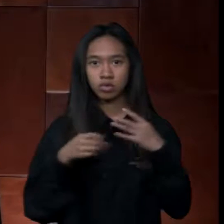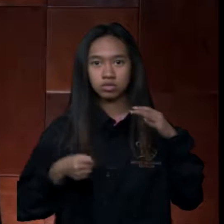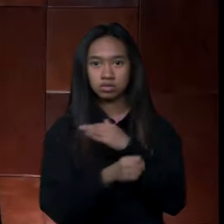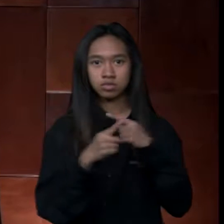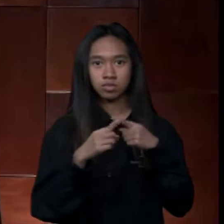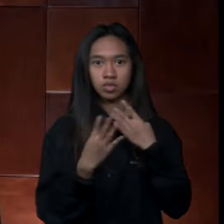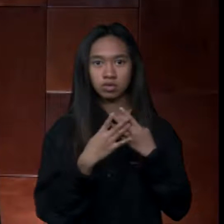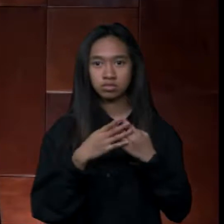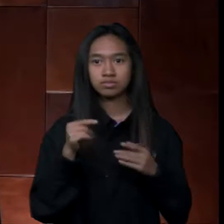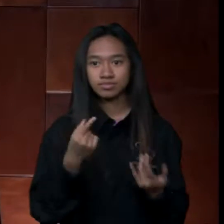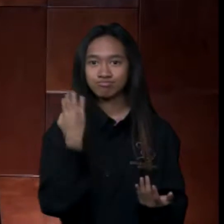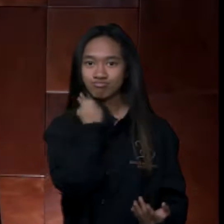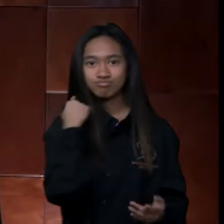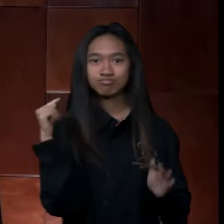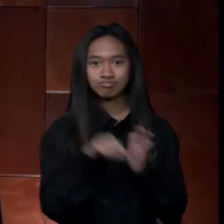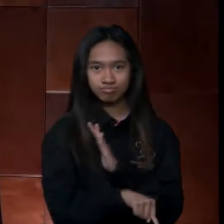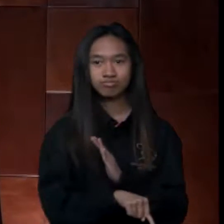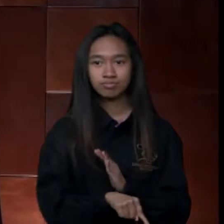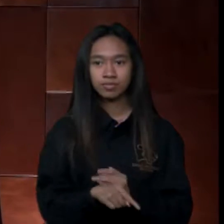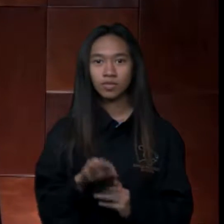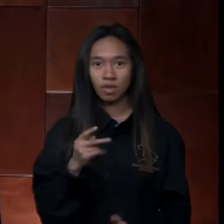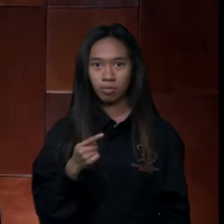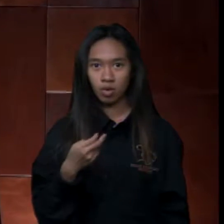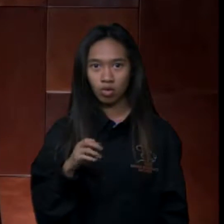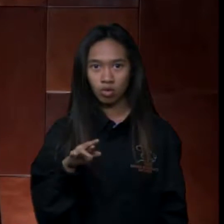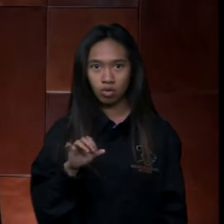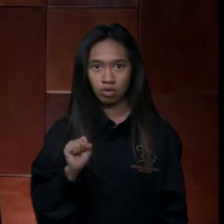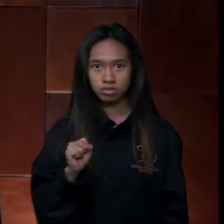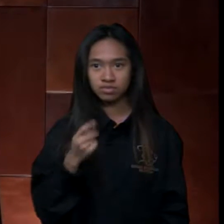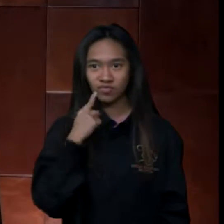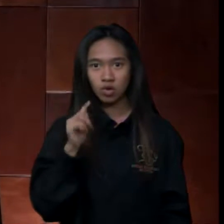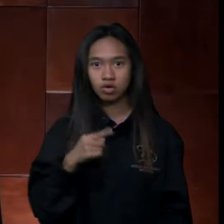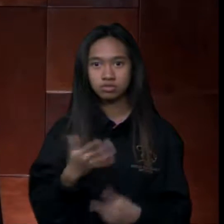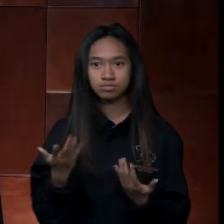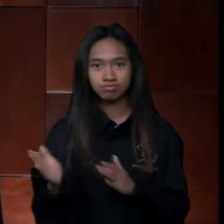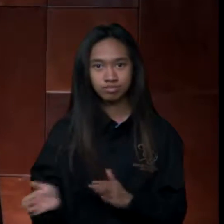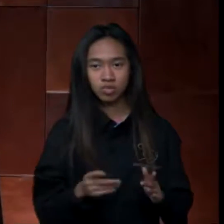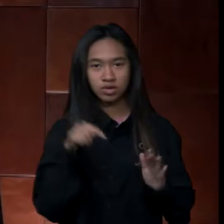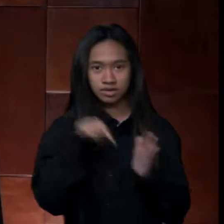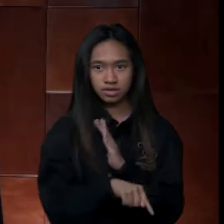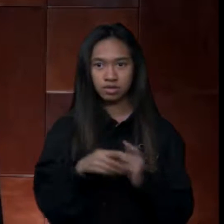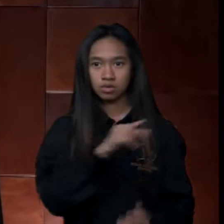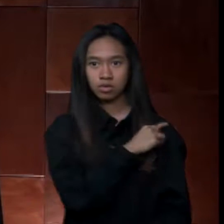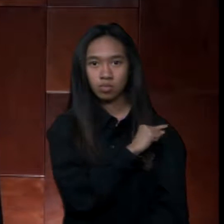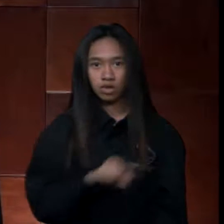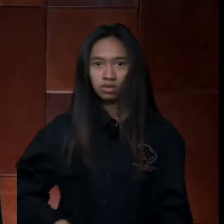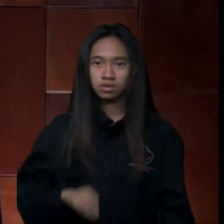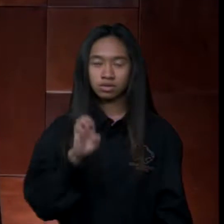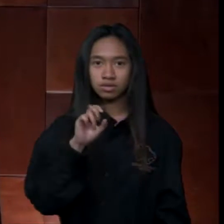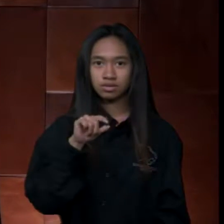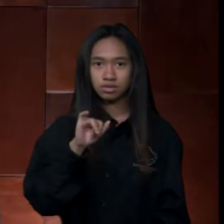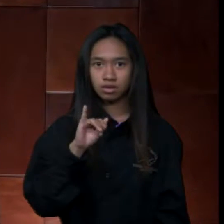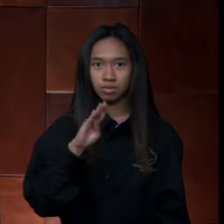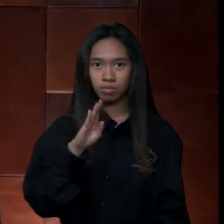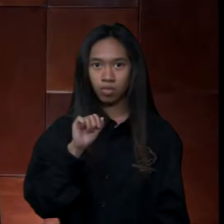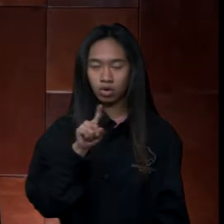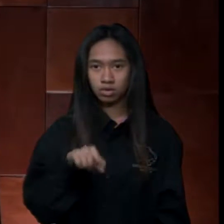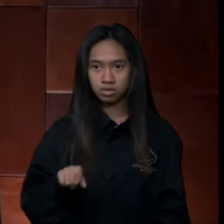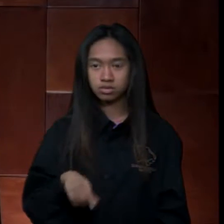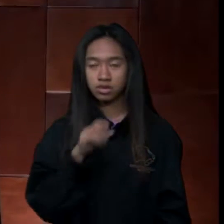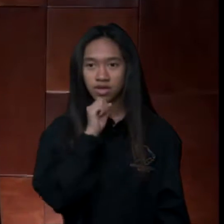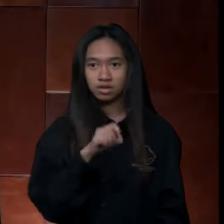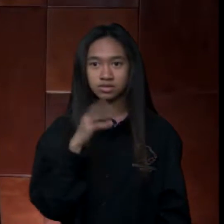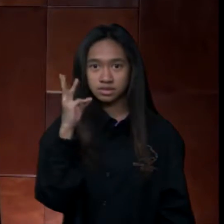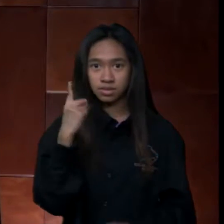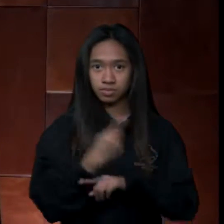in England for her part in a plot to murder Queen Elizabeth I. In 1542, while just six days old, Mary had